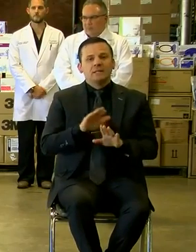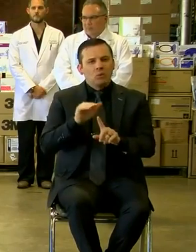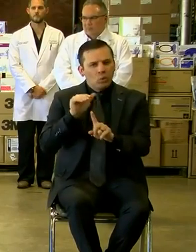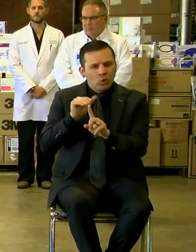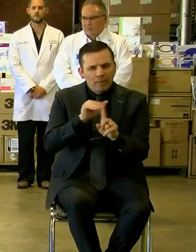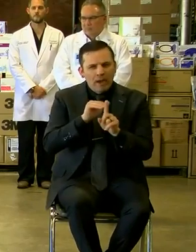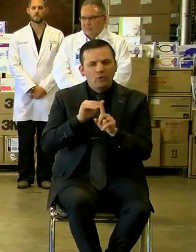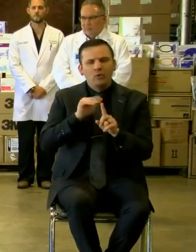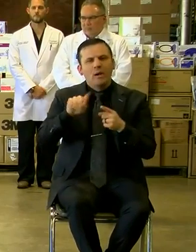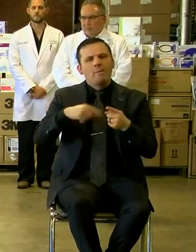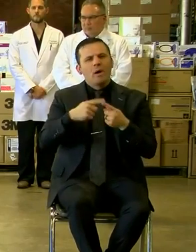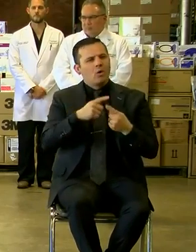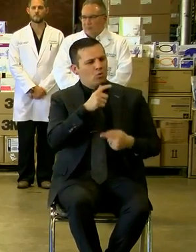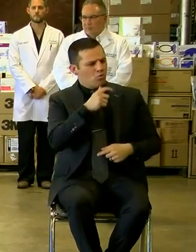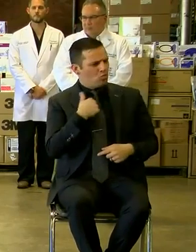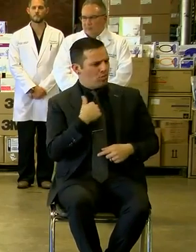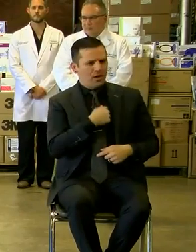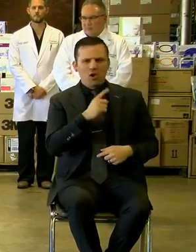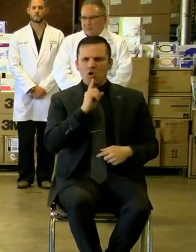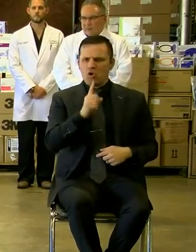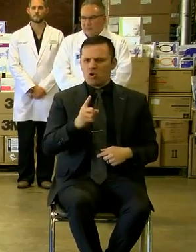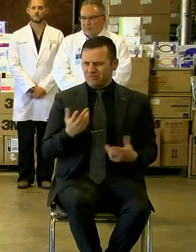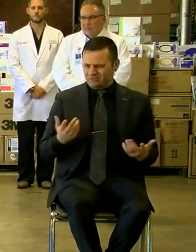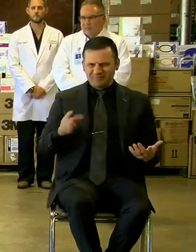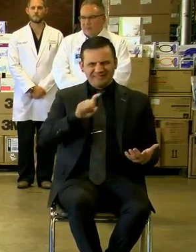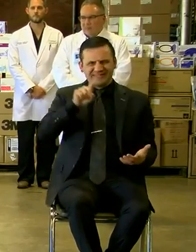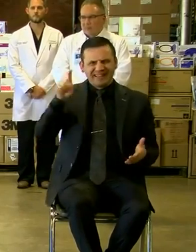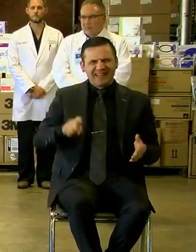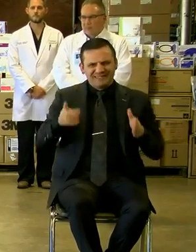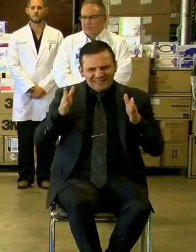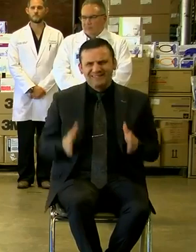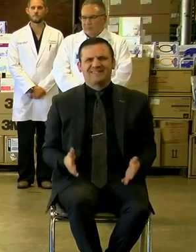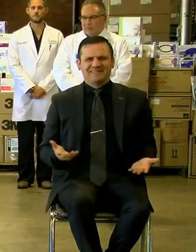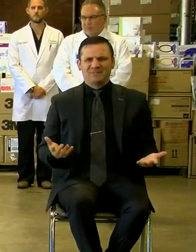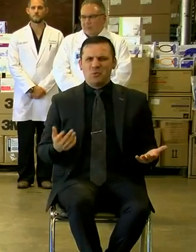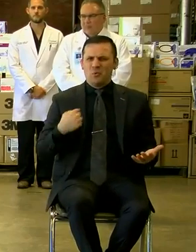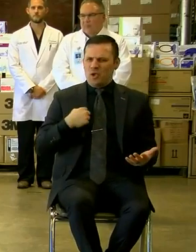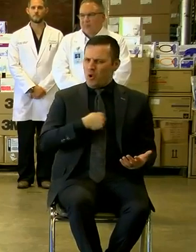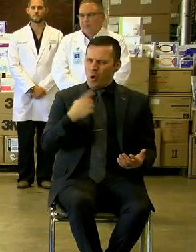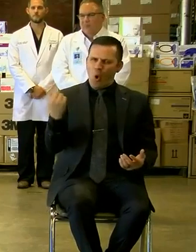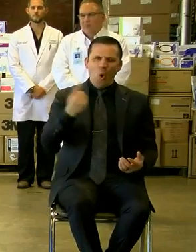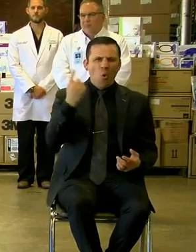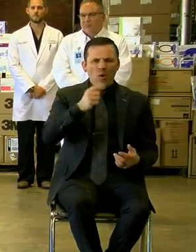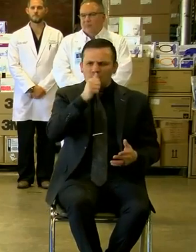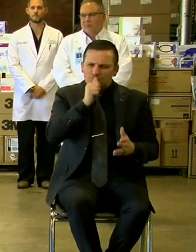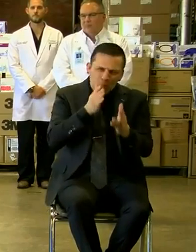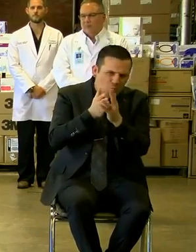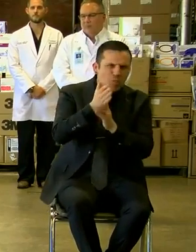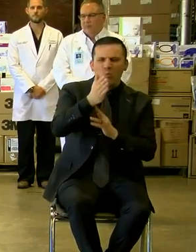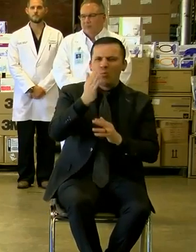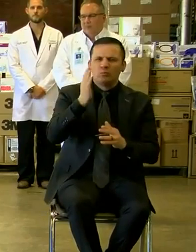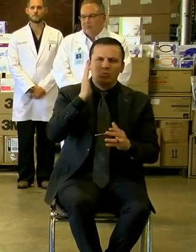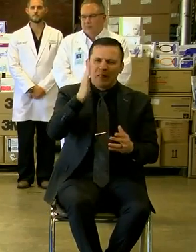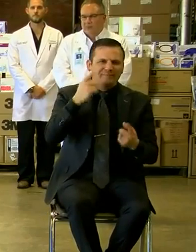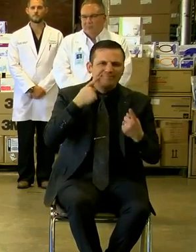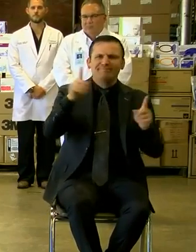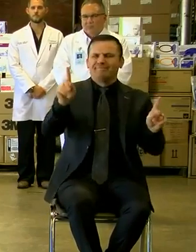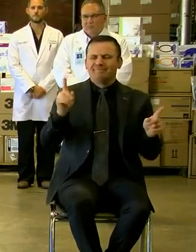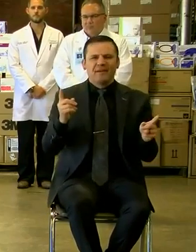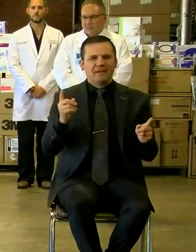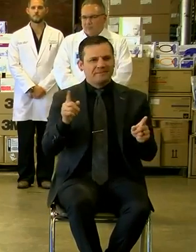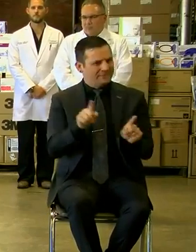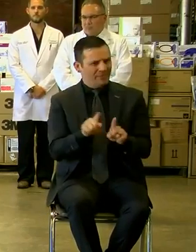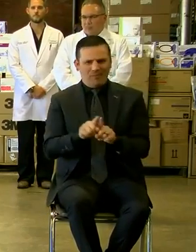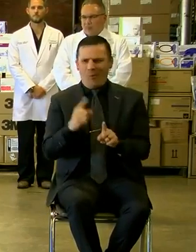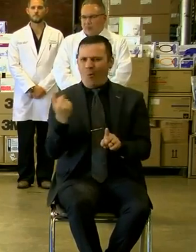about who we are as a people. We're Texans. Texans are always resilient. And we will once again, as we